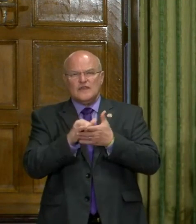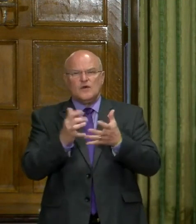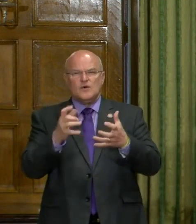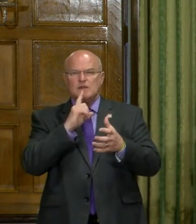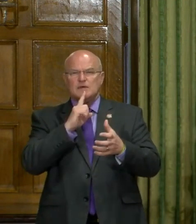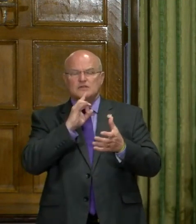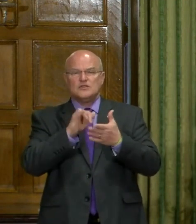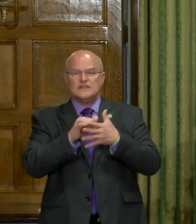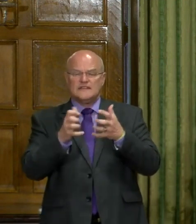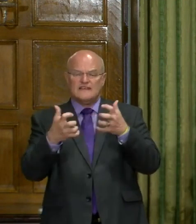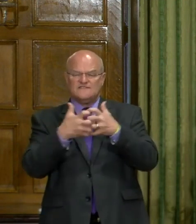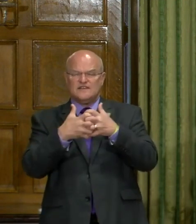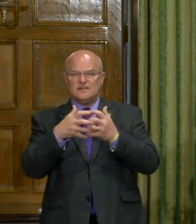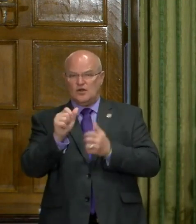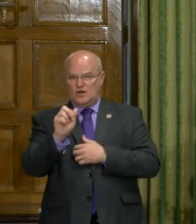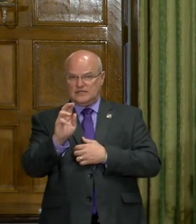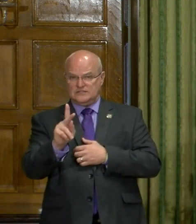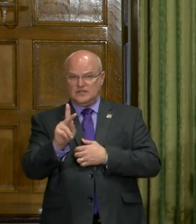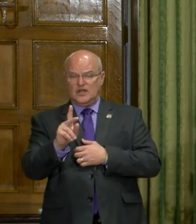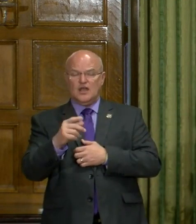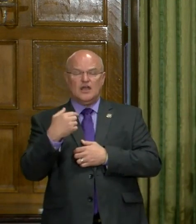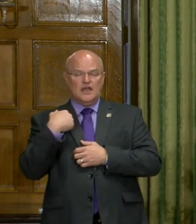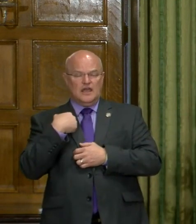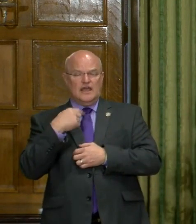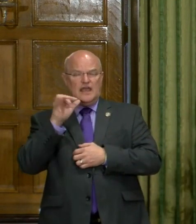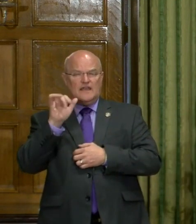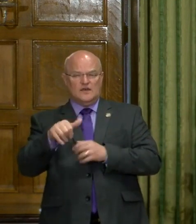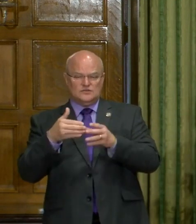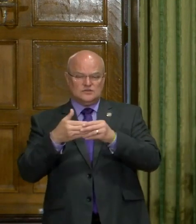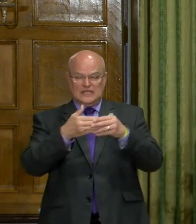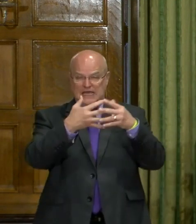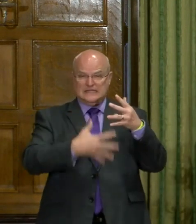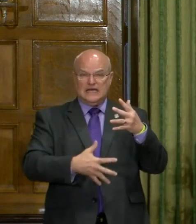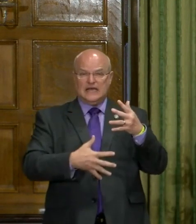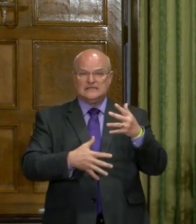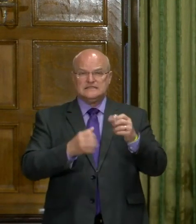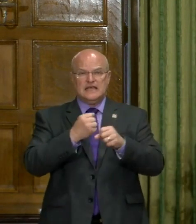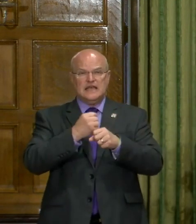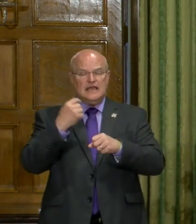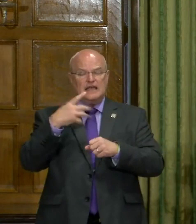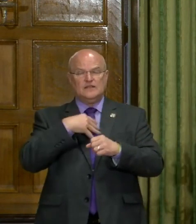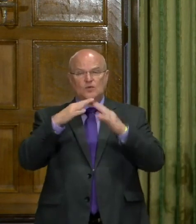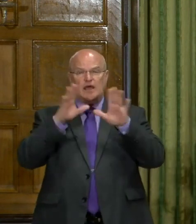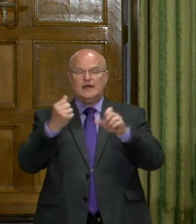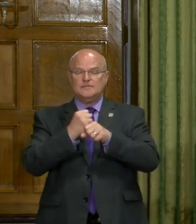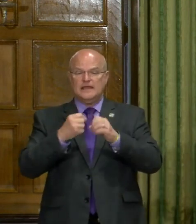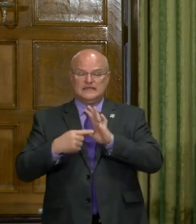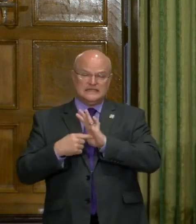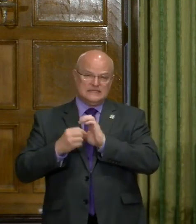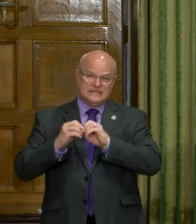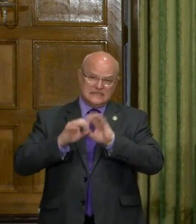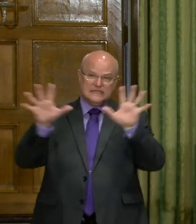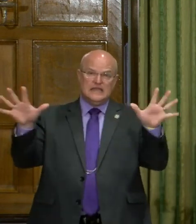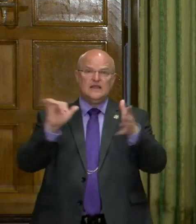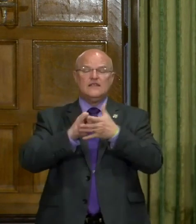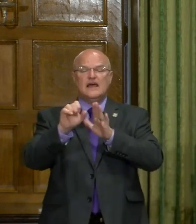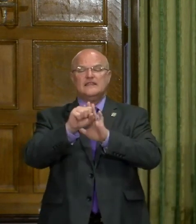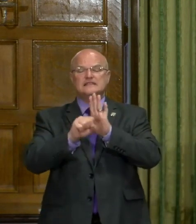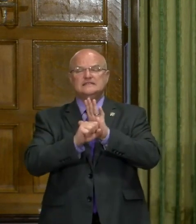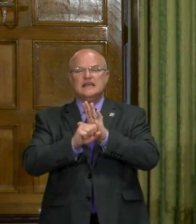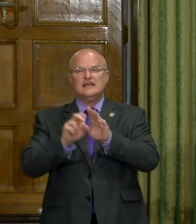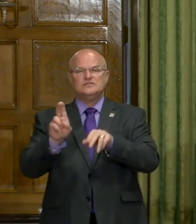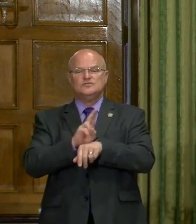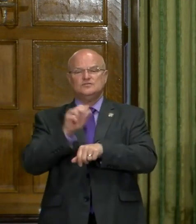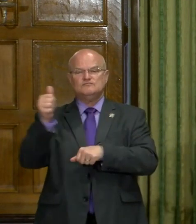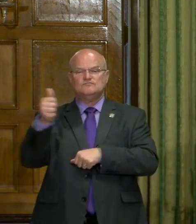we want to make sure they fit Arkansas. And we're going to, and those are guidelines, and they've made it clear that the states can, uh, use